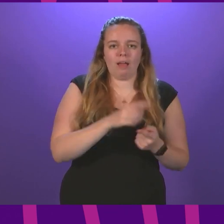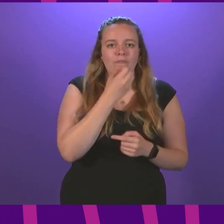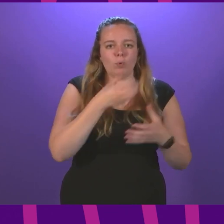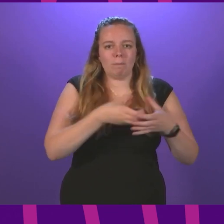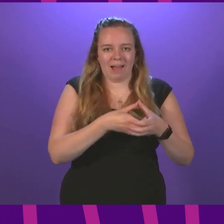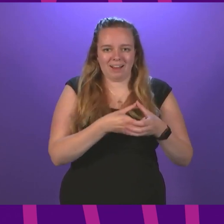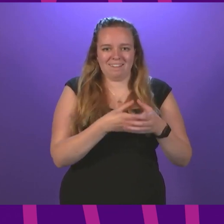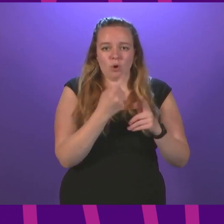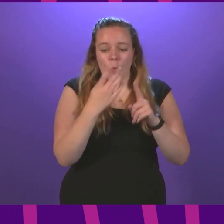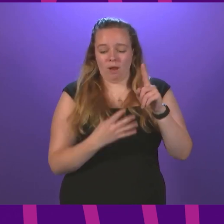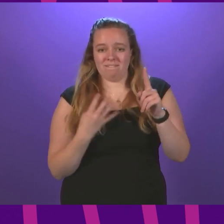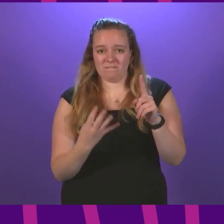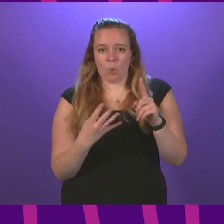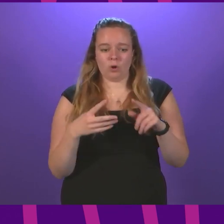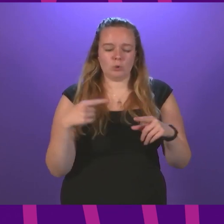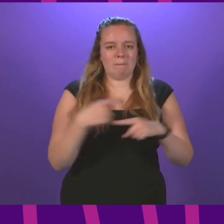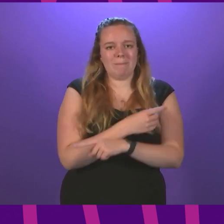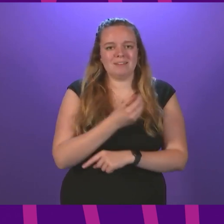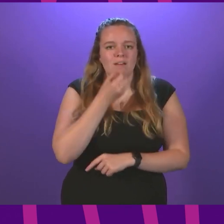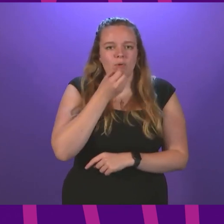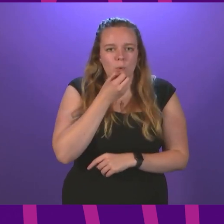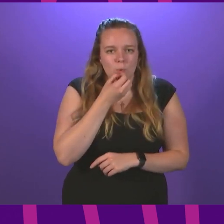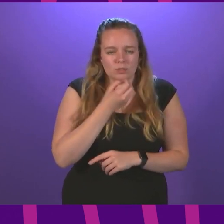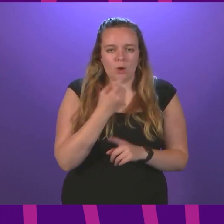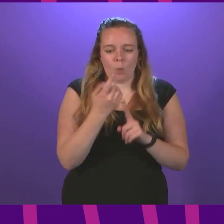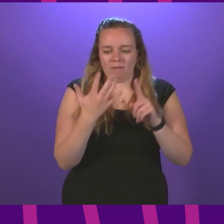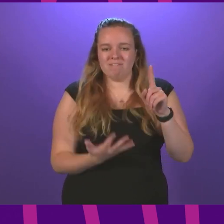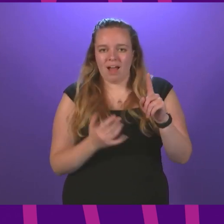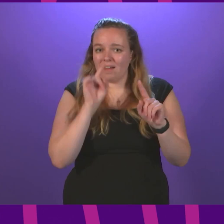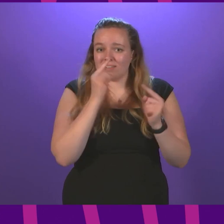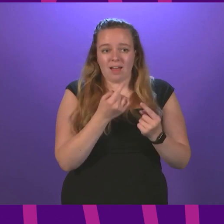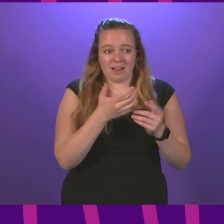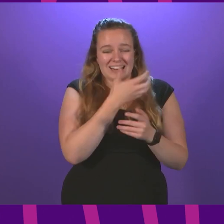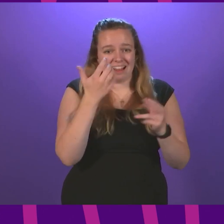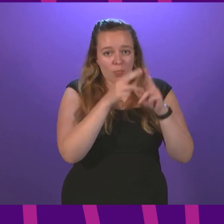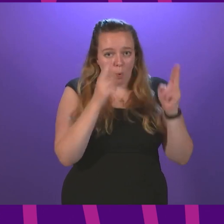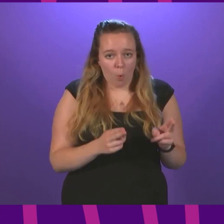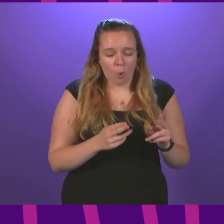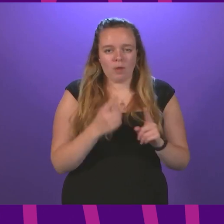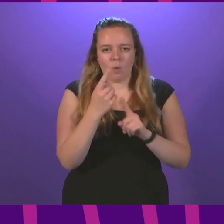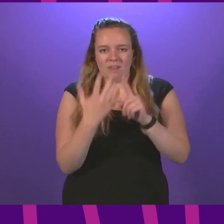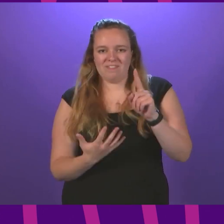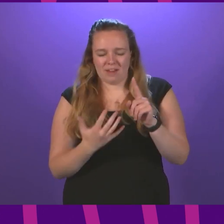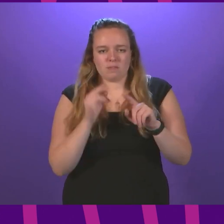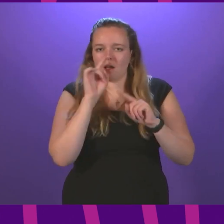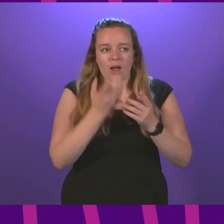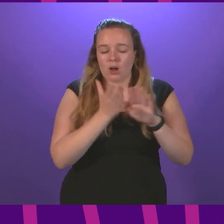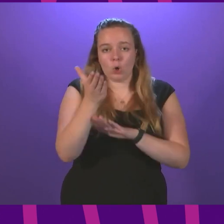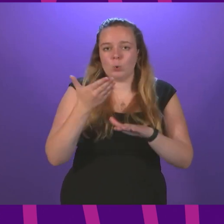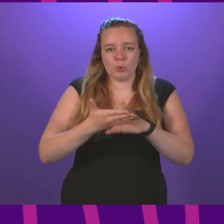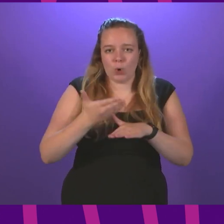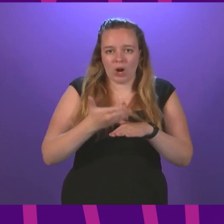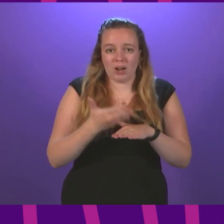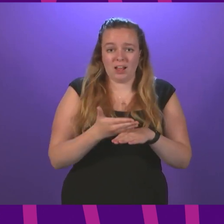four to skip a meal, to one in five to unable to heat their home, to one in five again to be unable to go to work.